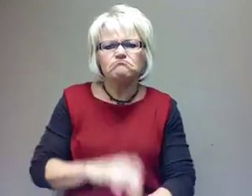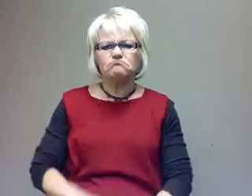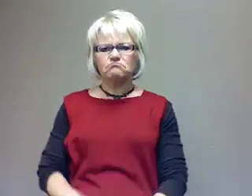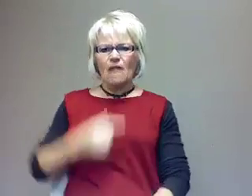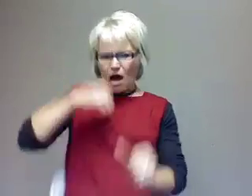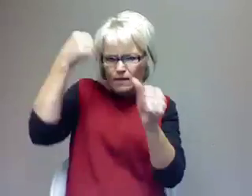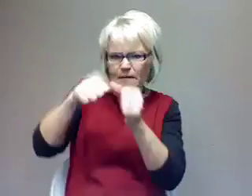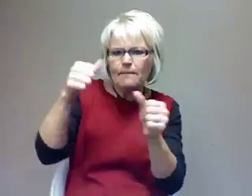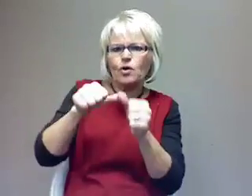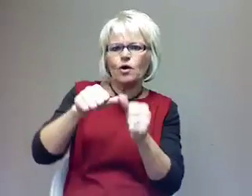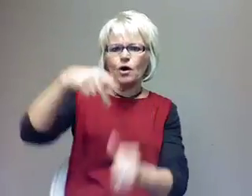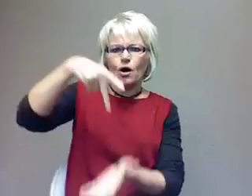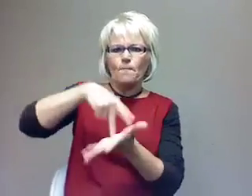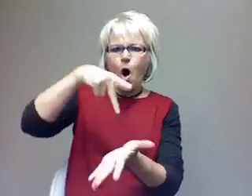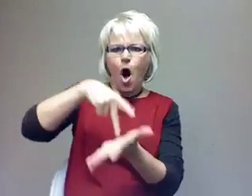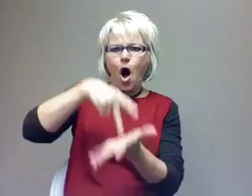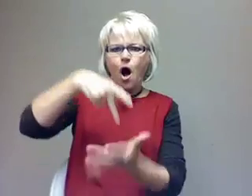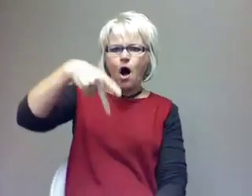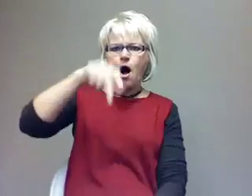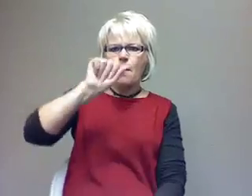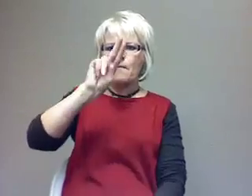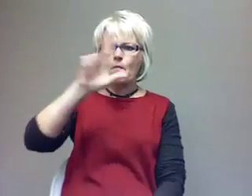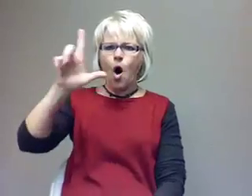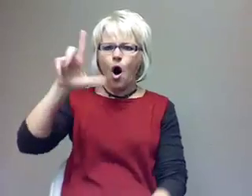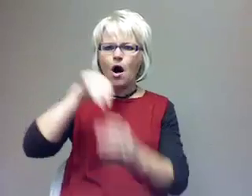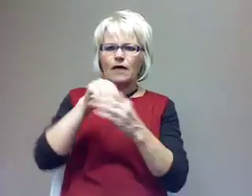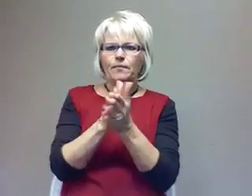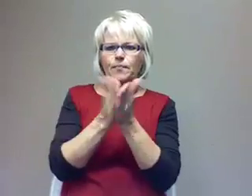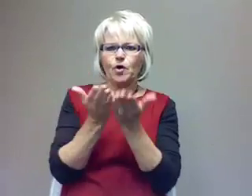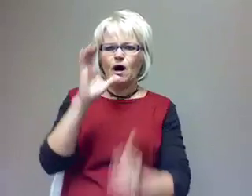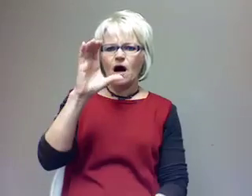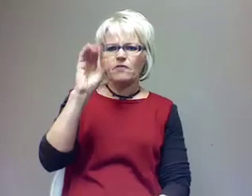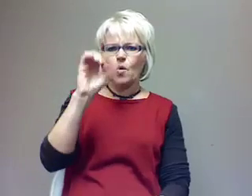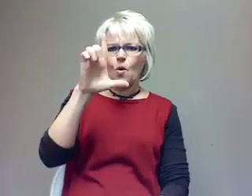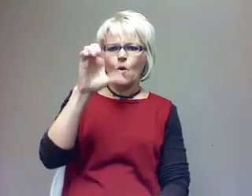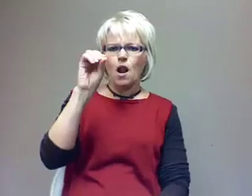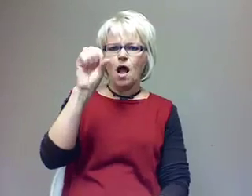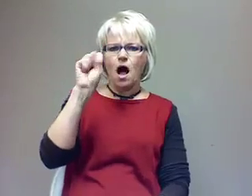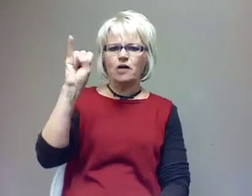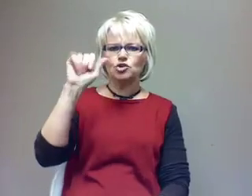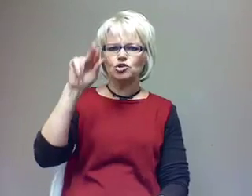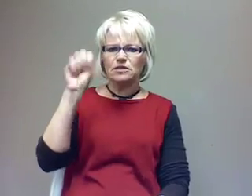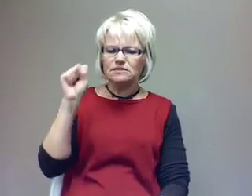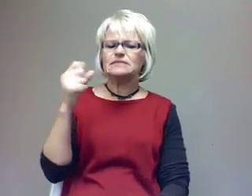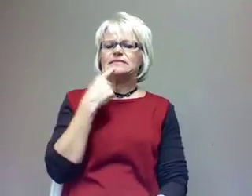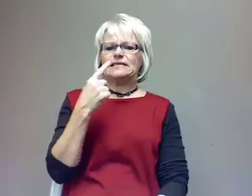where Paul's talking about the supremacy of Christ and the sufficiency of Christ. He says, For by Him, talking about Jesus Christ,